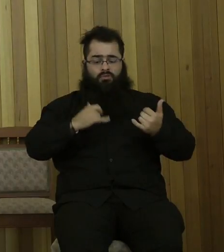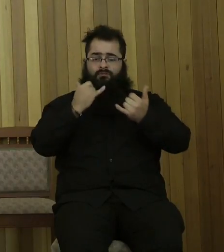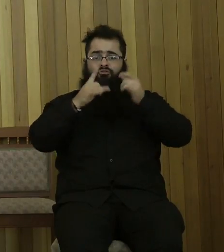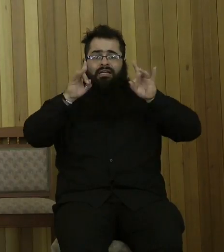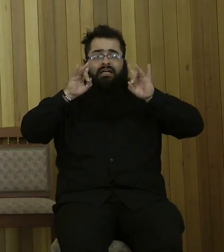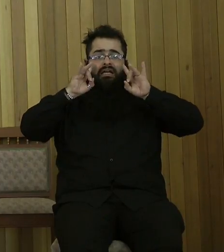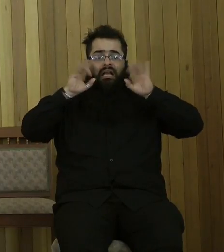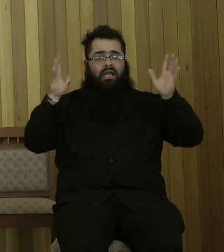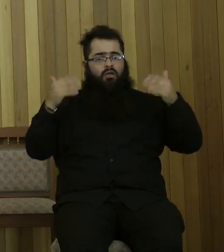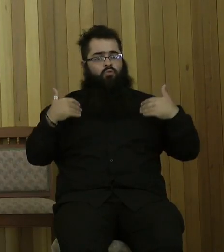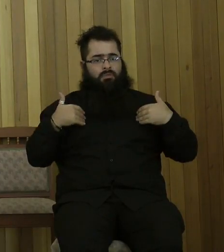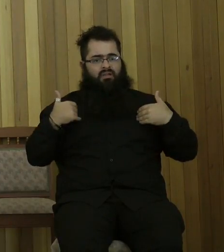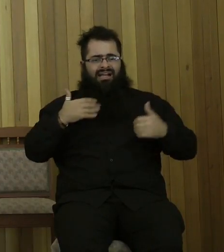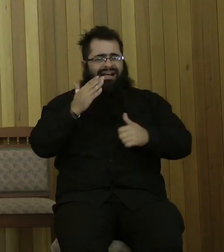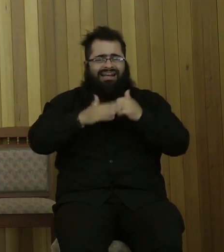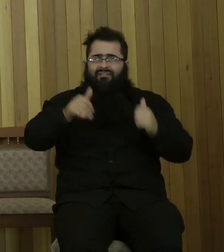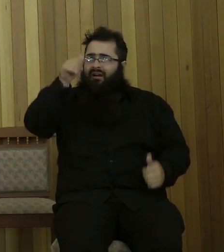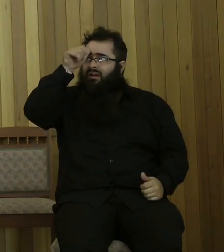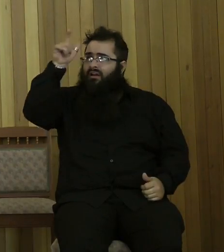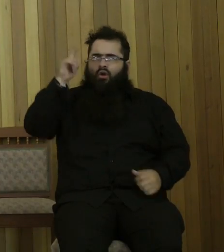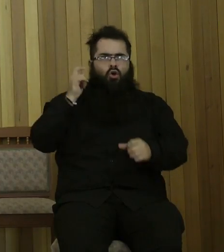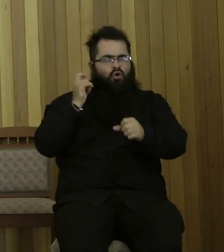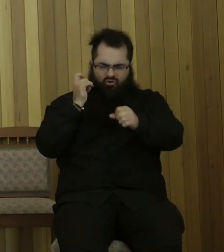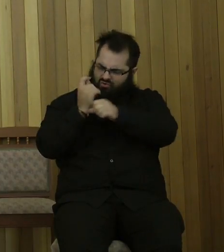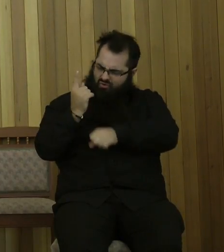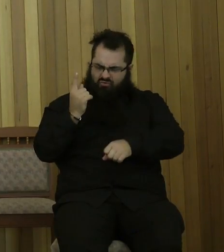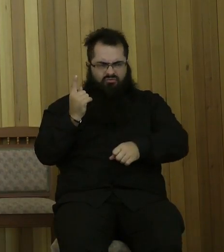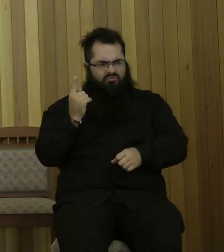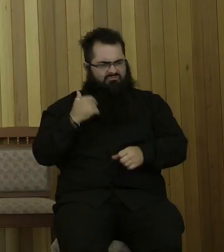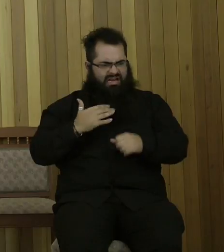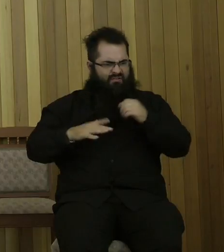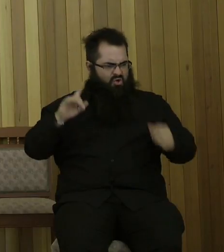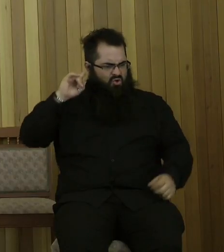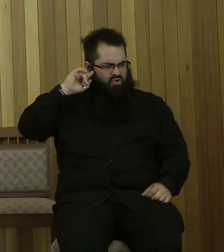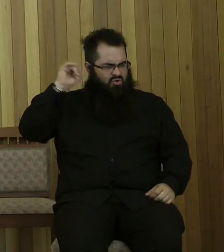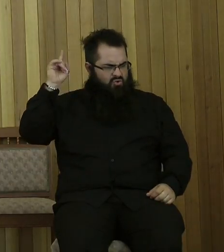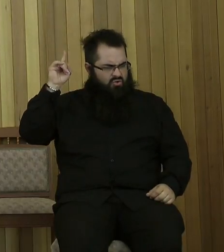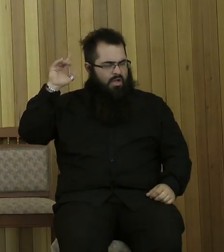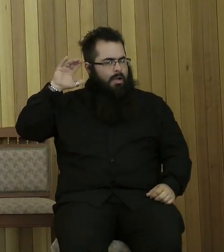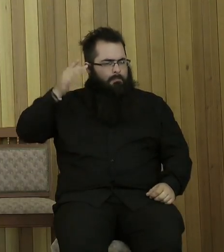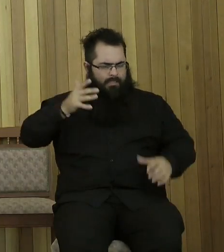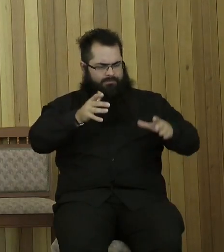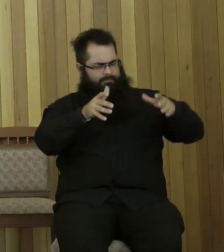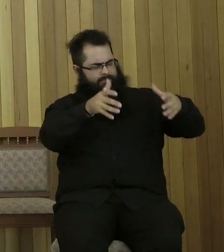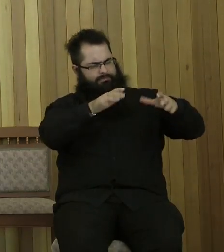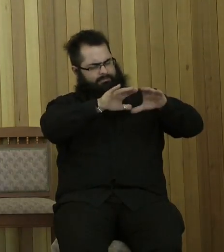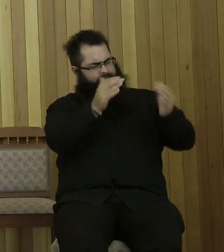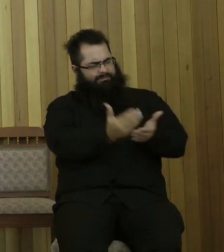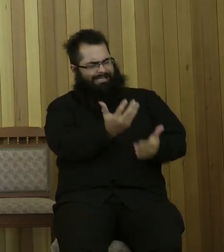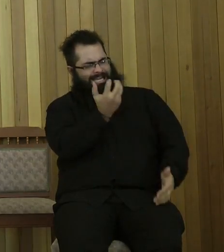heard about God, I never knew about God, there was something, something behind all of this. I knew humanity wasn't